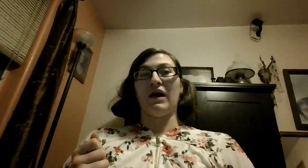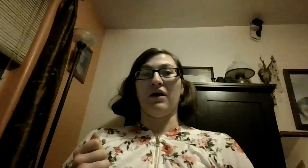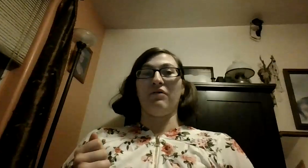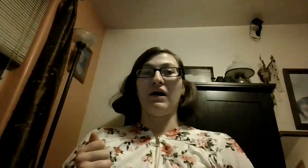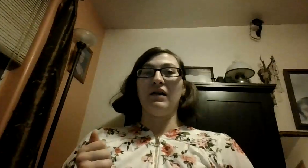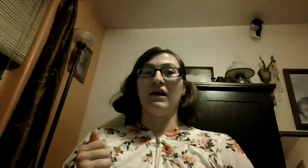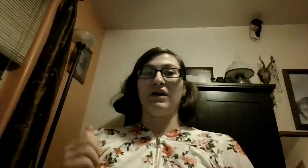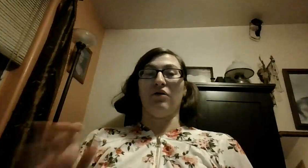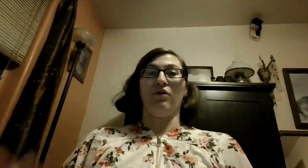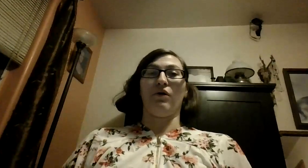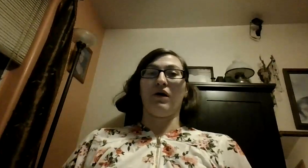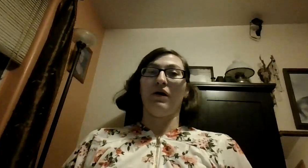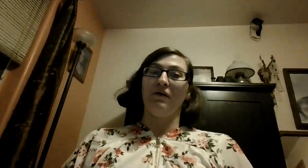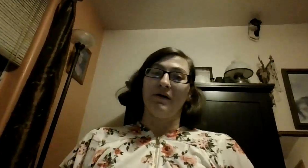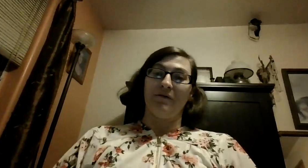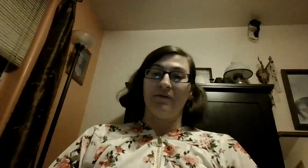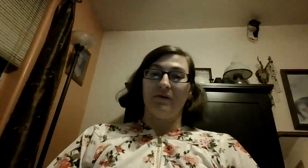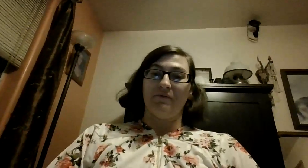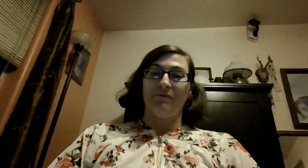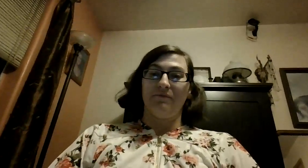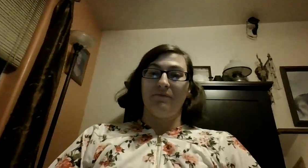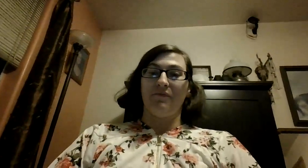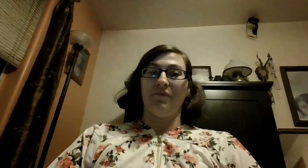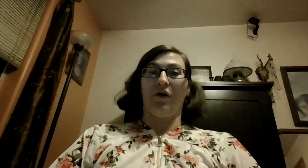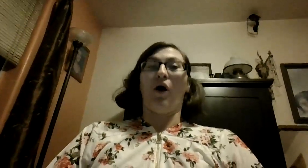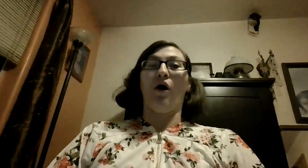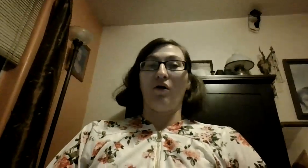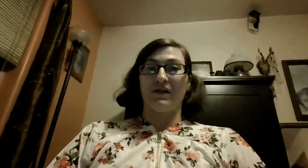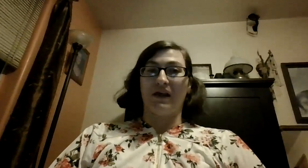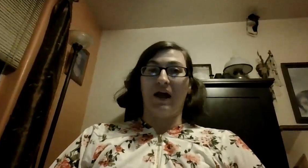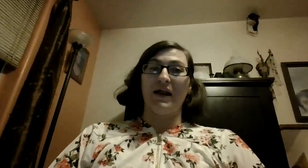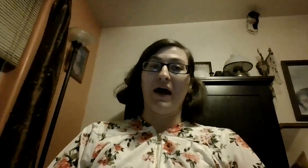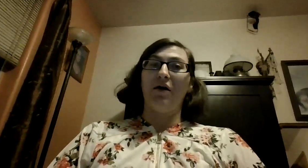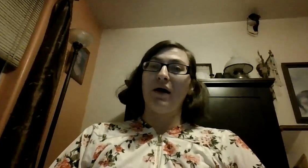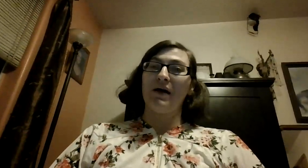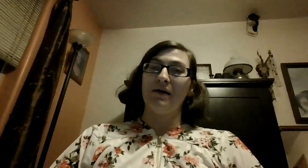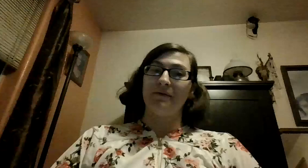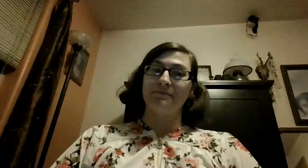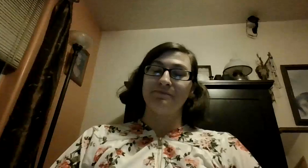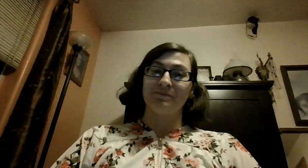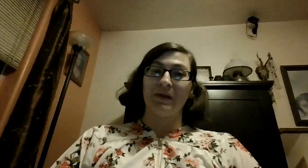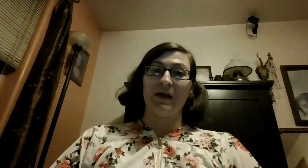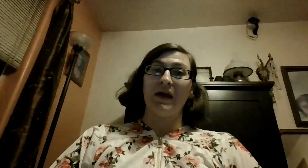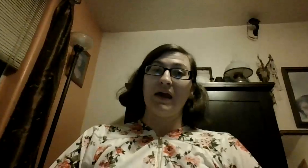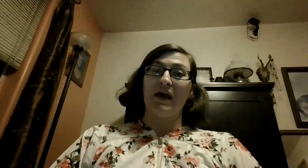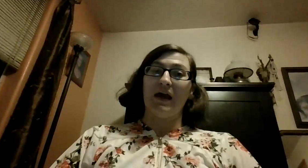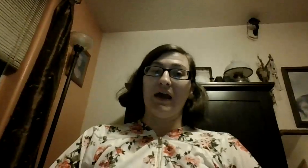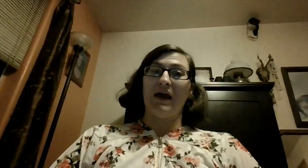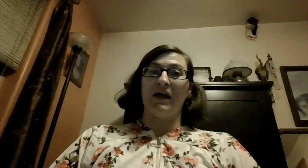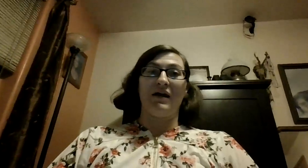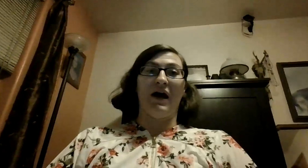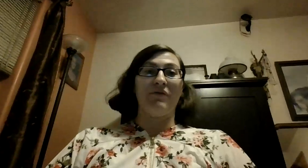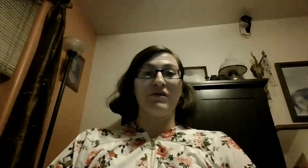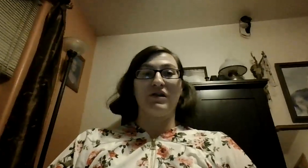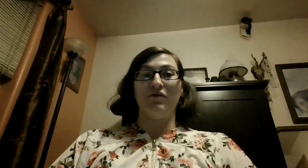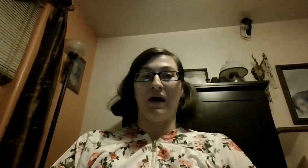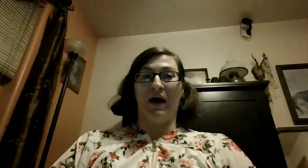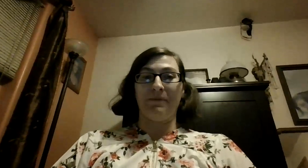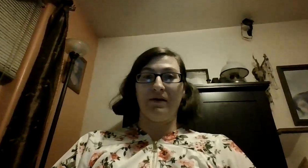in a whole world for all the time now and I wish you a happy new year